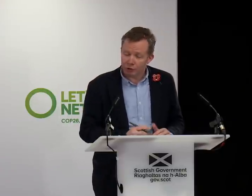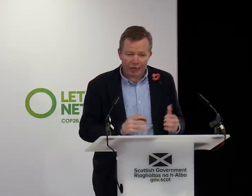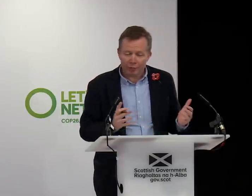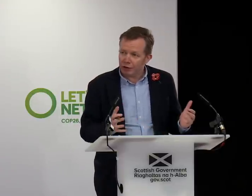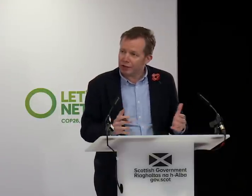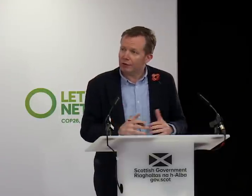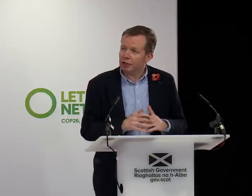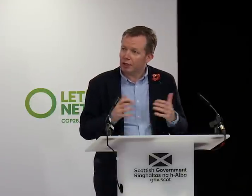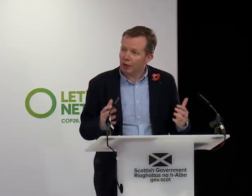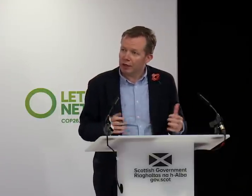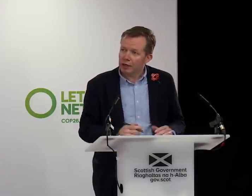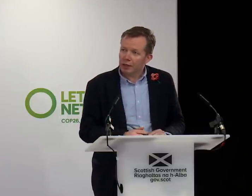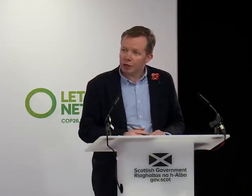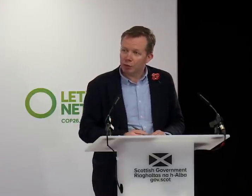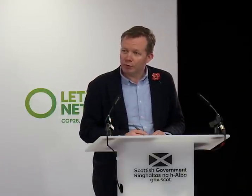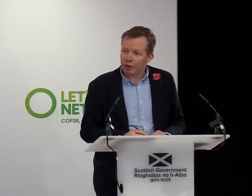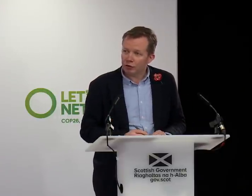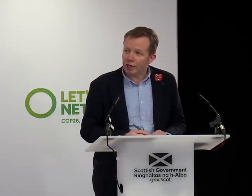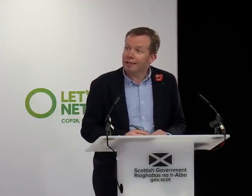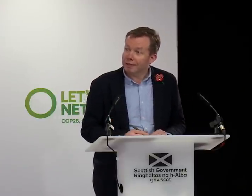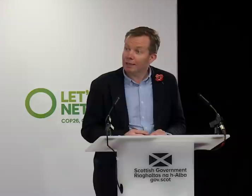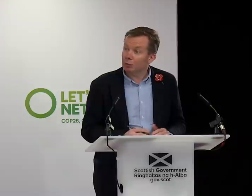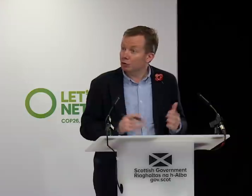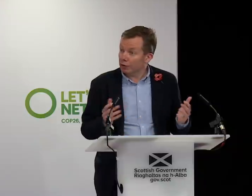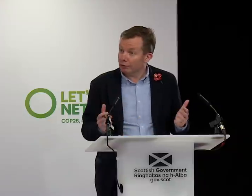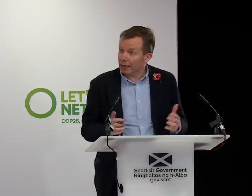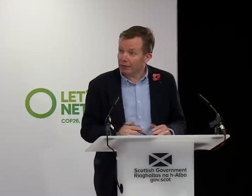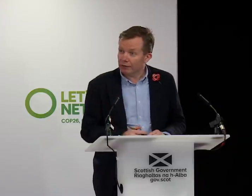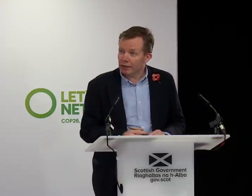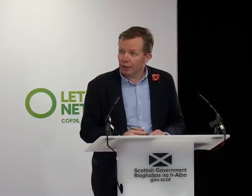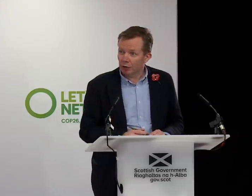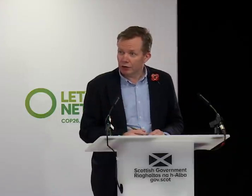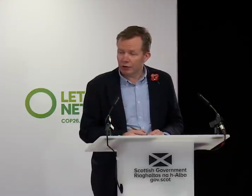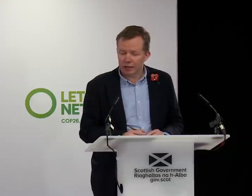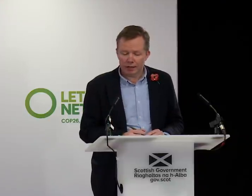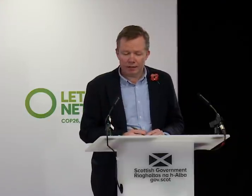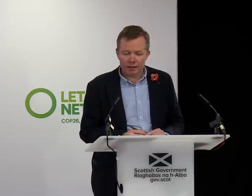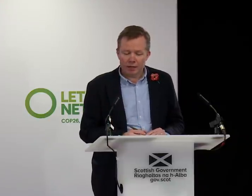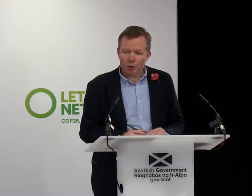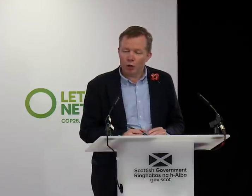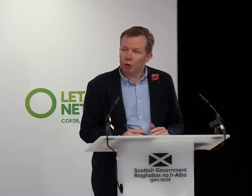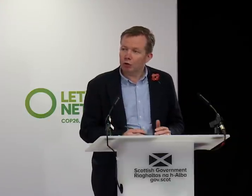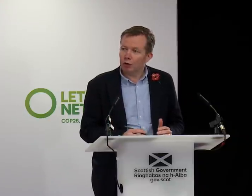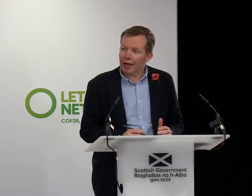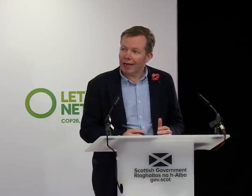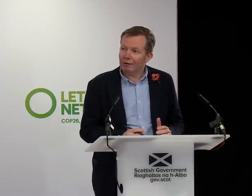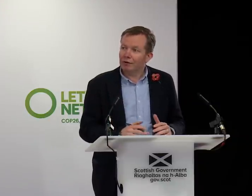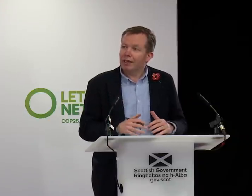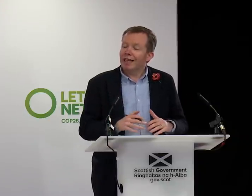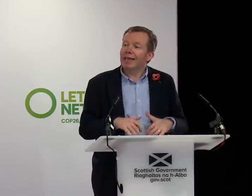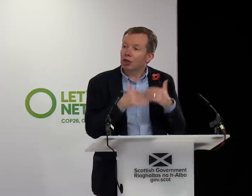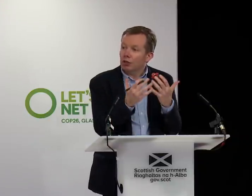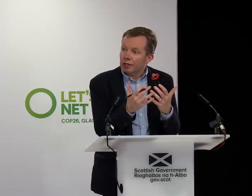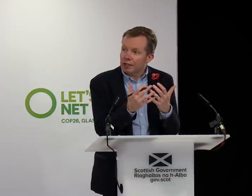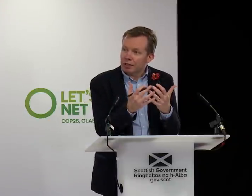health service, so the ambulance service and other clinical professionals inside the blue zone if we have illness inside there. We also have